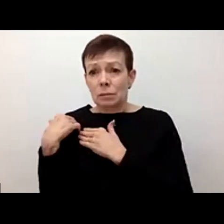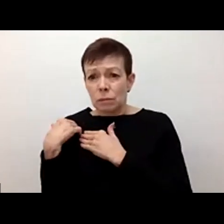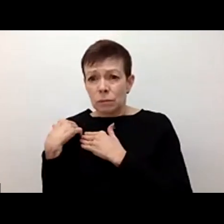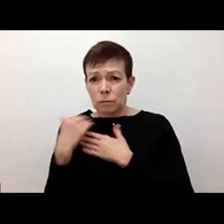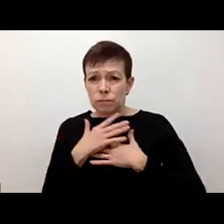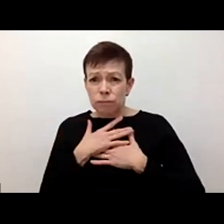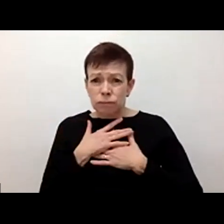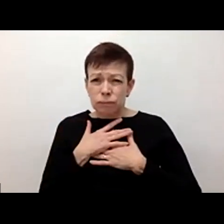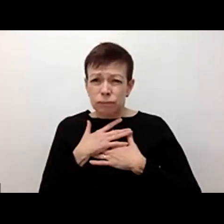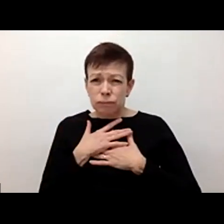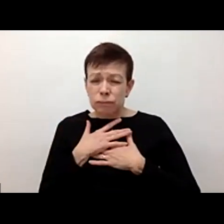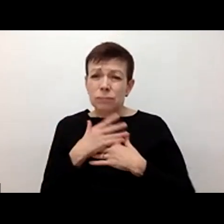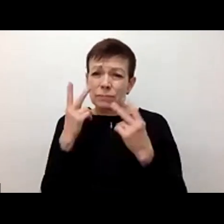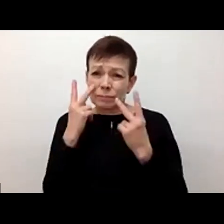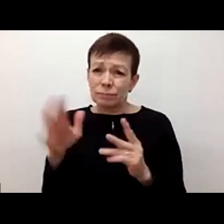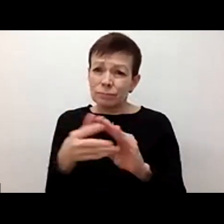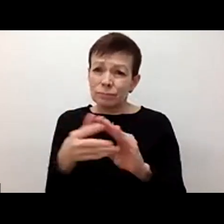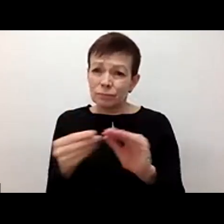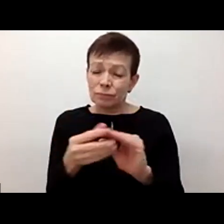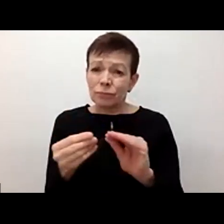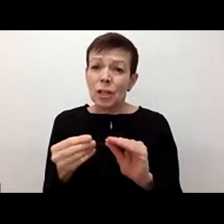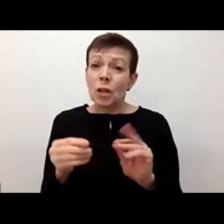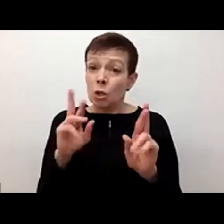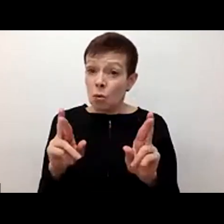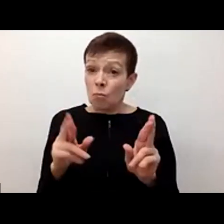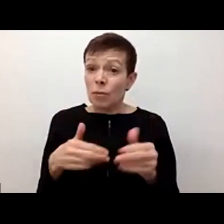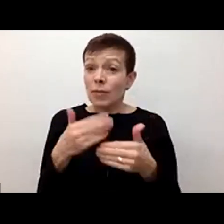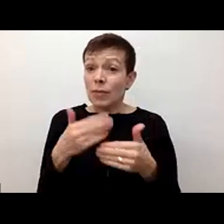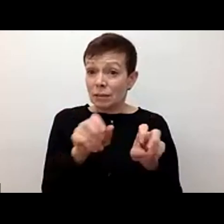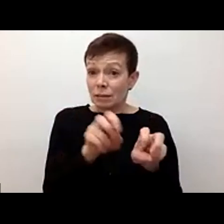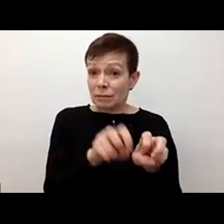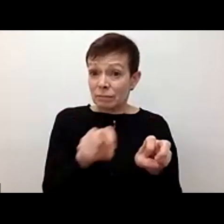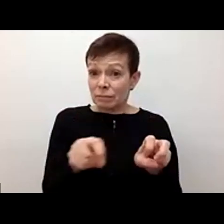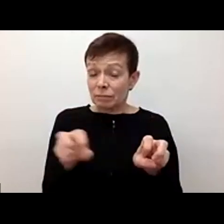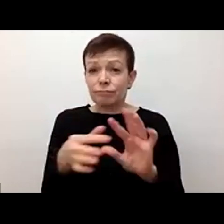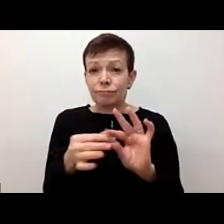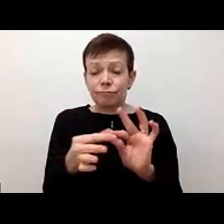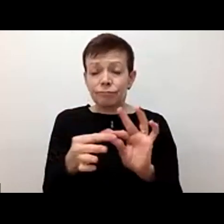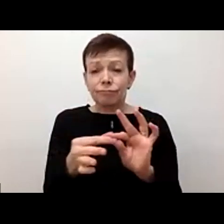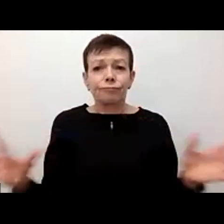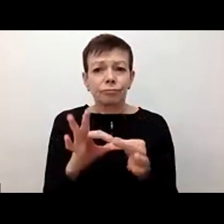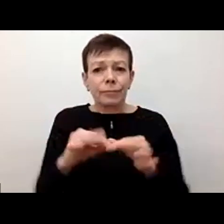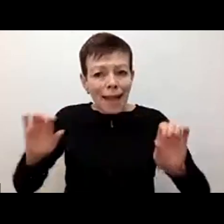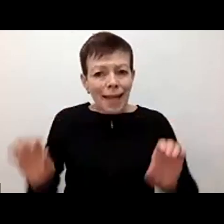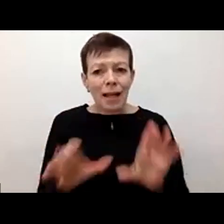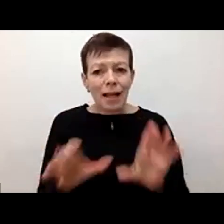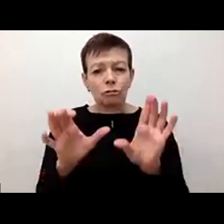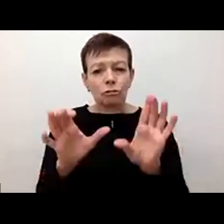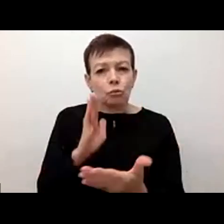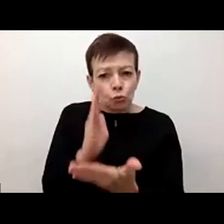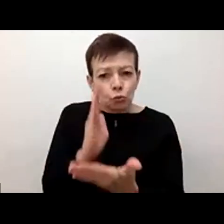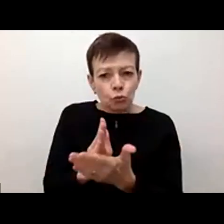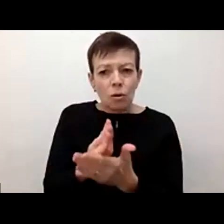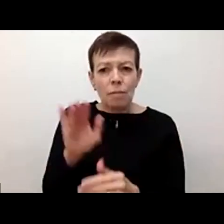the information and the next steps shared in this session, we're able to join in action to stop these human rights abuses.